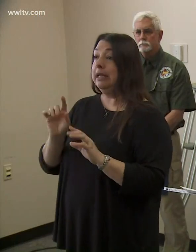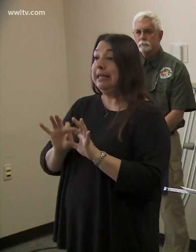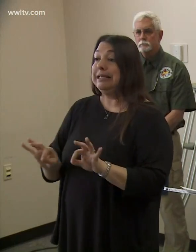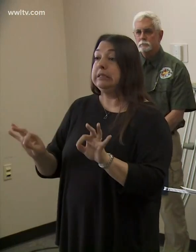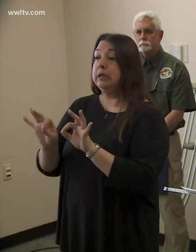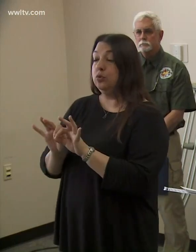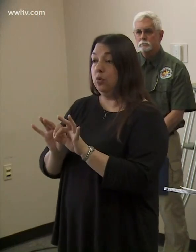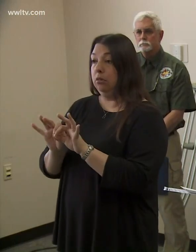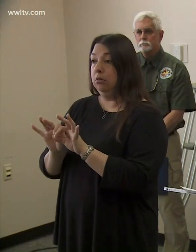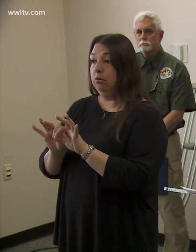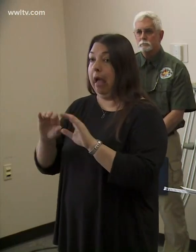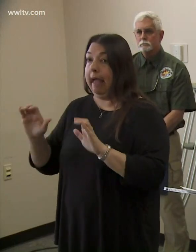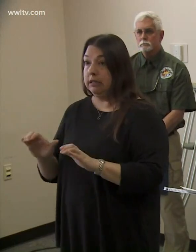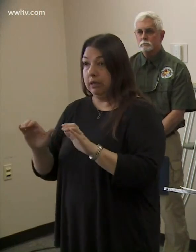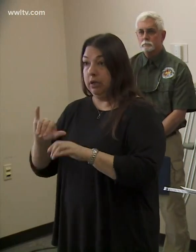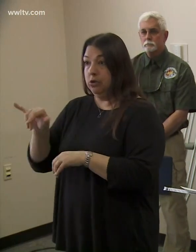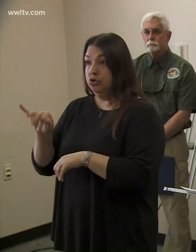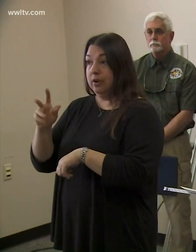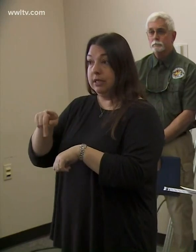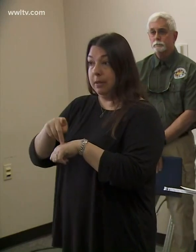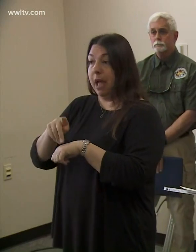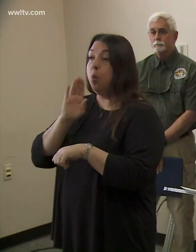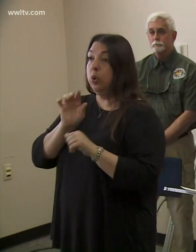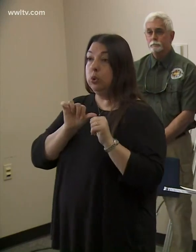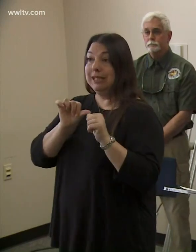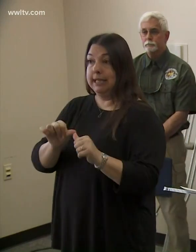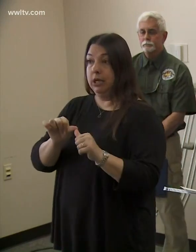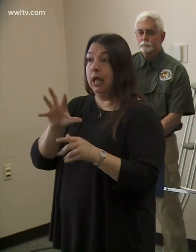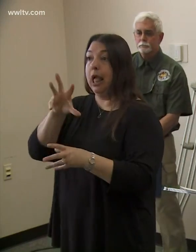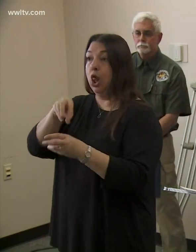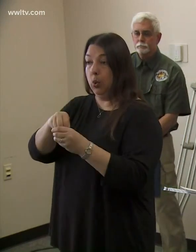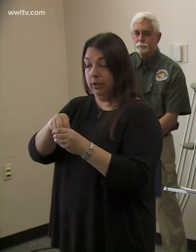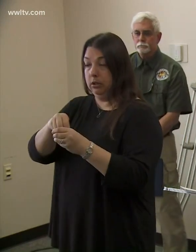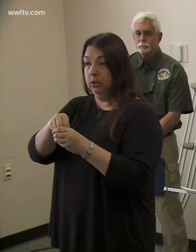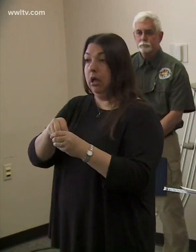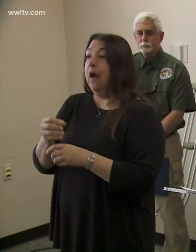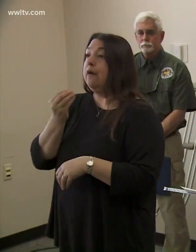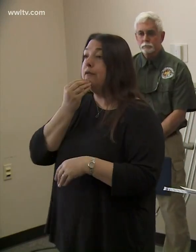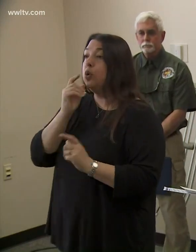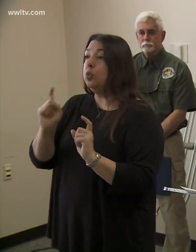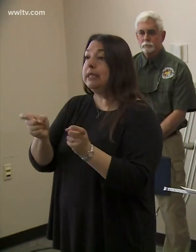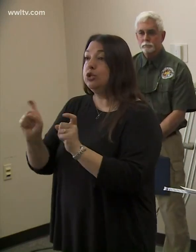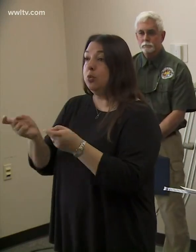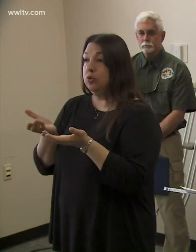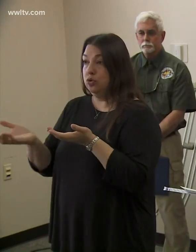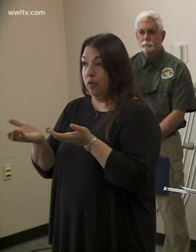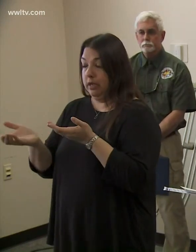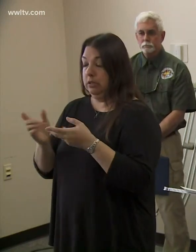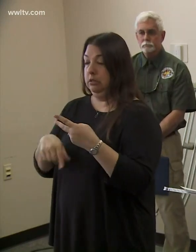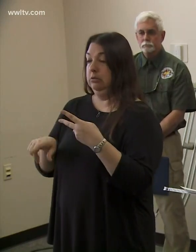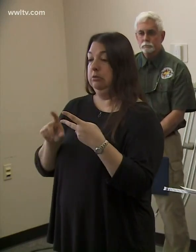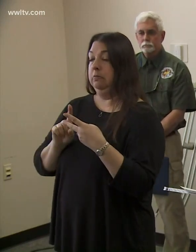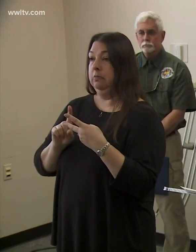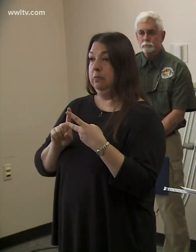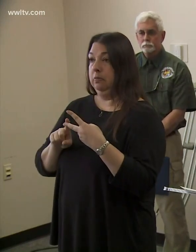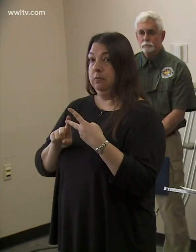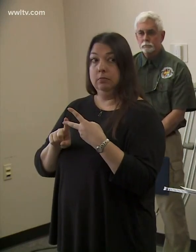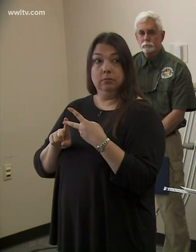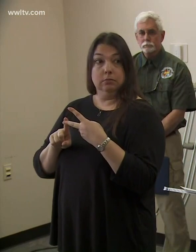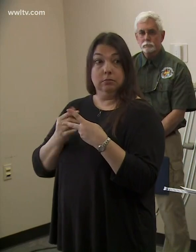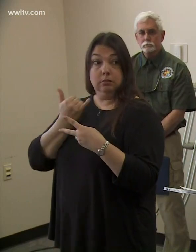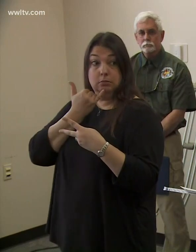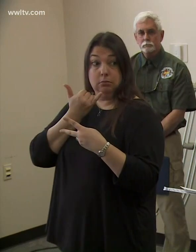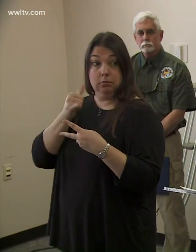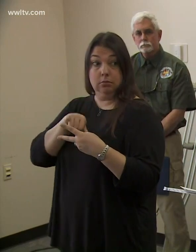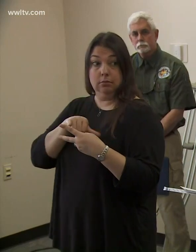activities of Jefferson Parish will continue, including food distribution service. David,